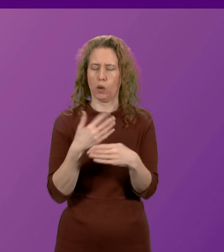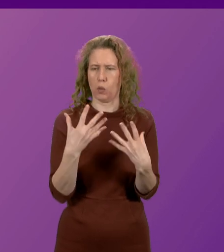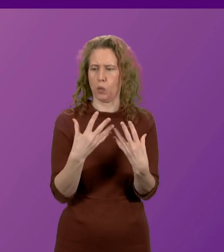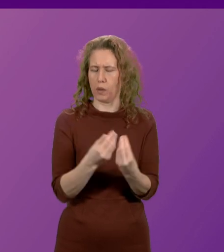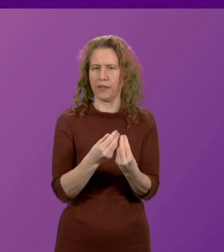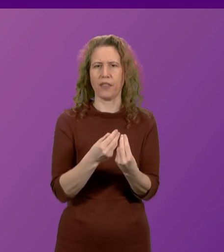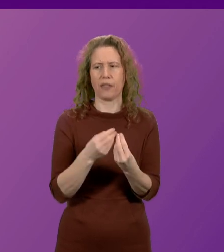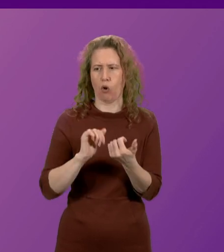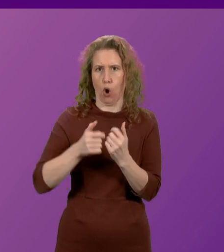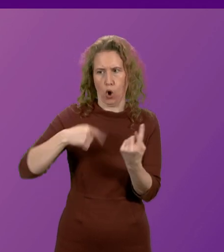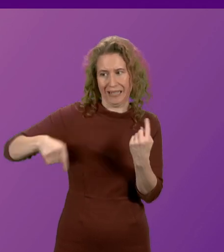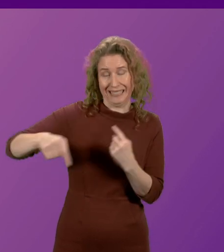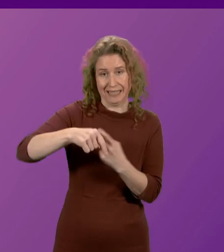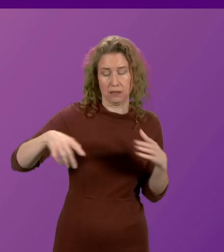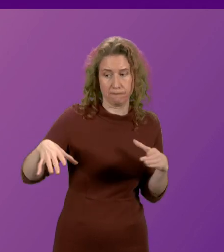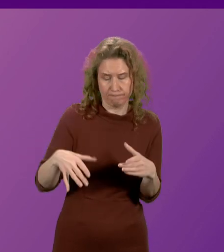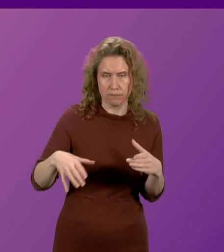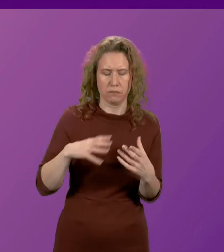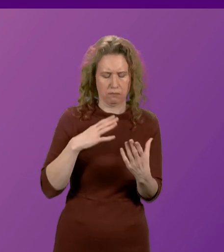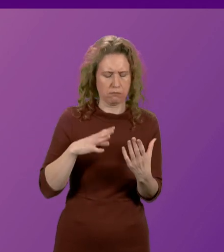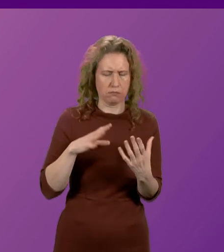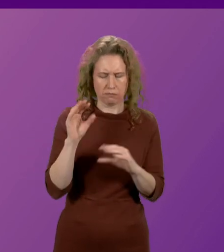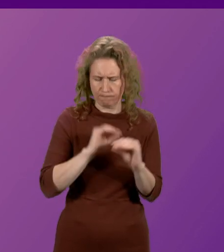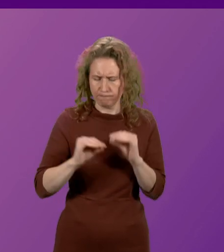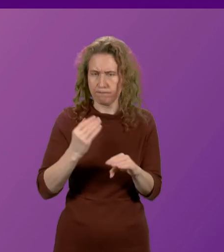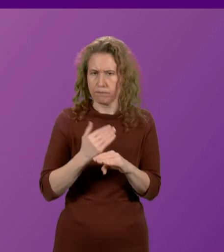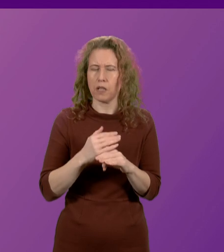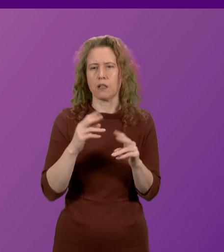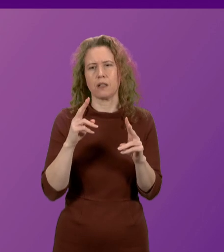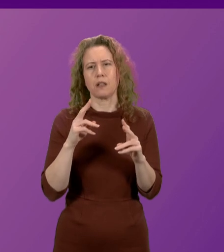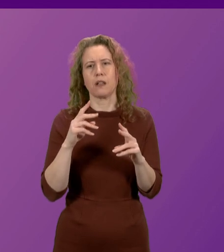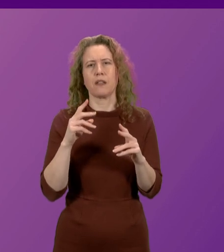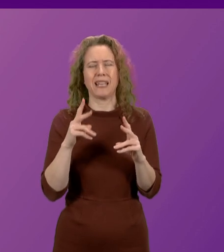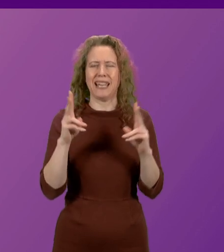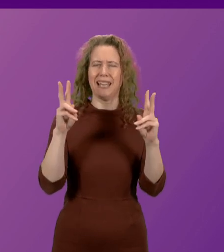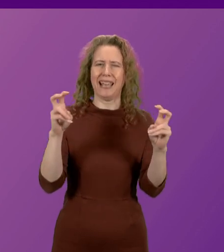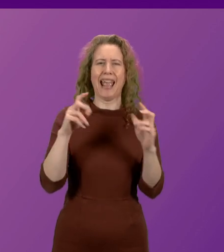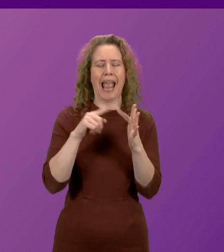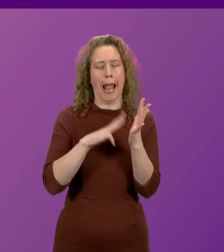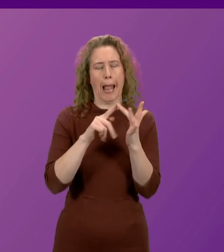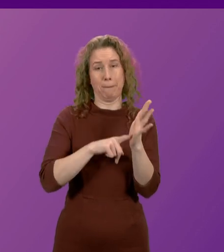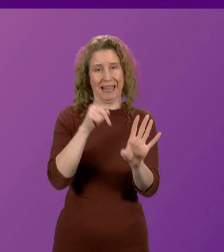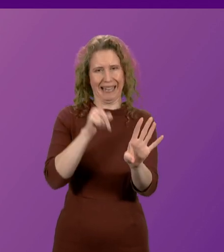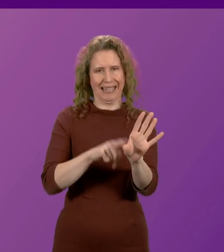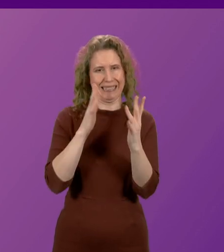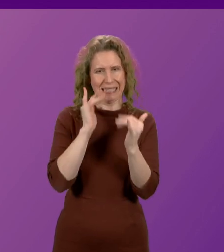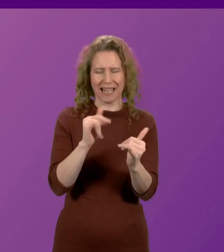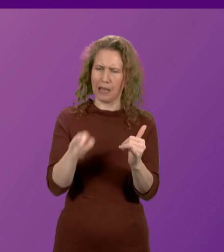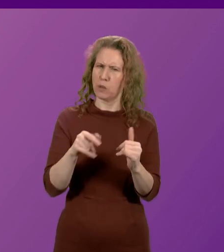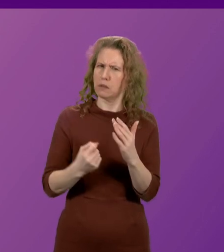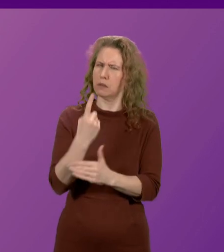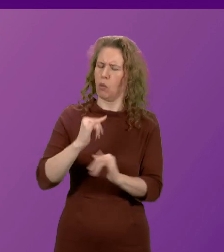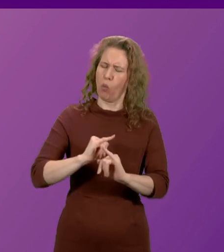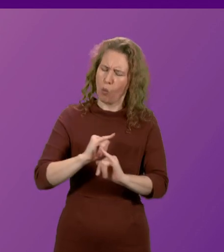ministerial colleagues on the Emily test, which was in relation to the terrible